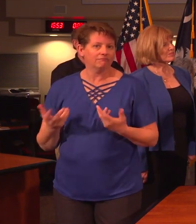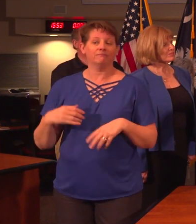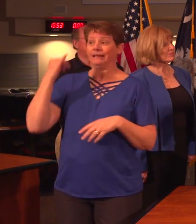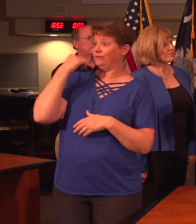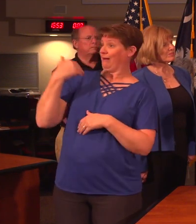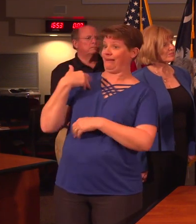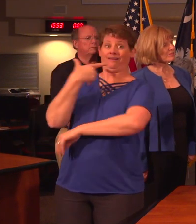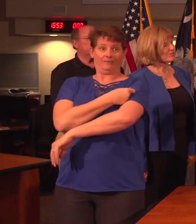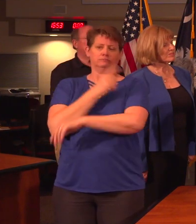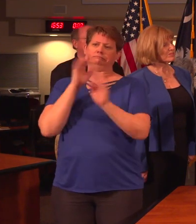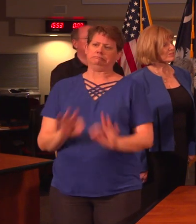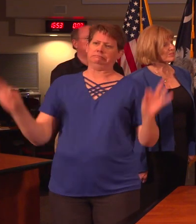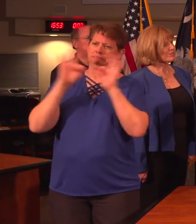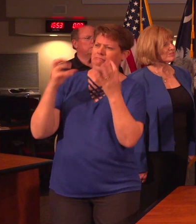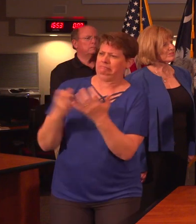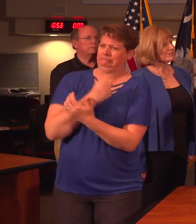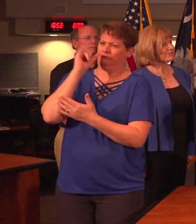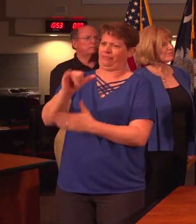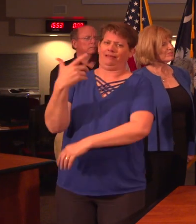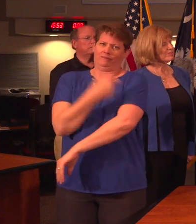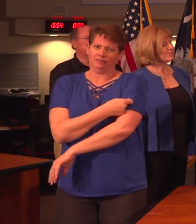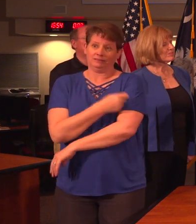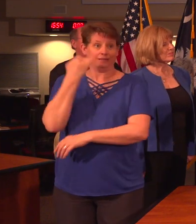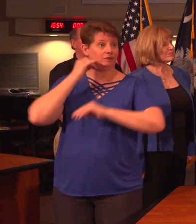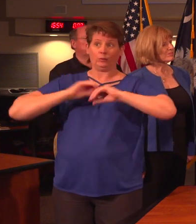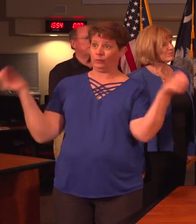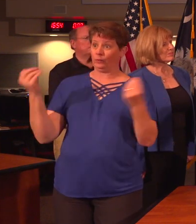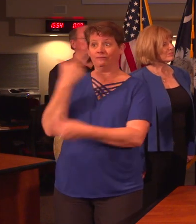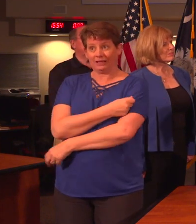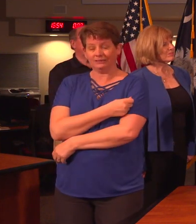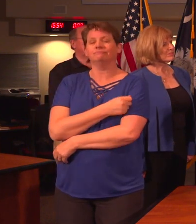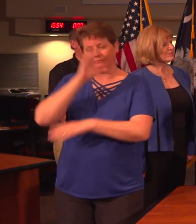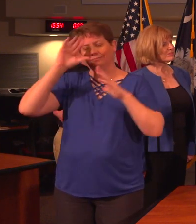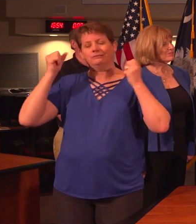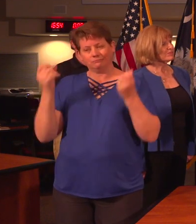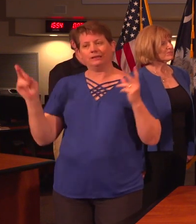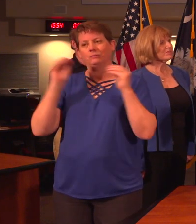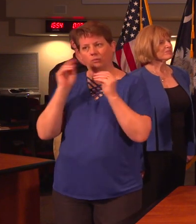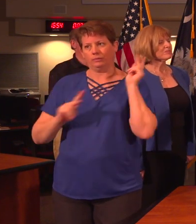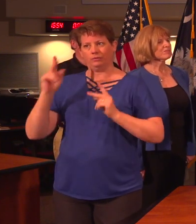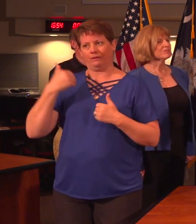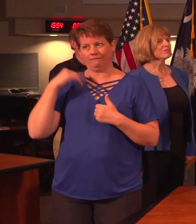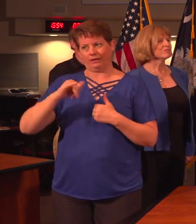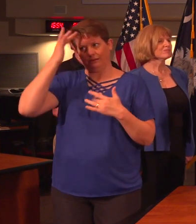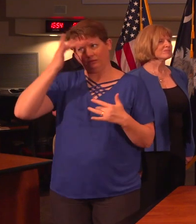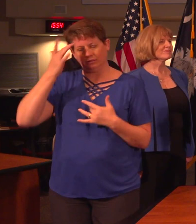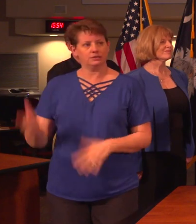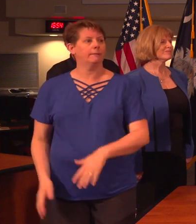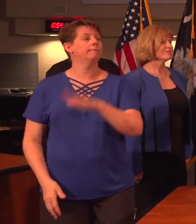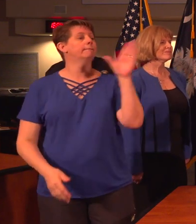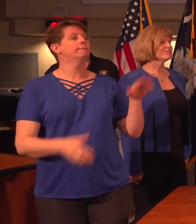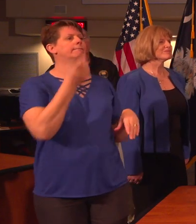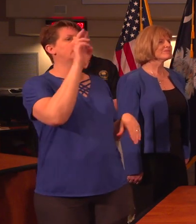that is available, it is critical to take advantage of that. If we don't have a vaccine, then we expect to see a larger number of cases. Dr. Bell, I know a lot of